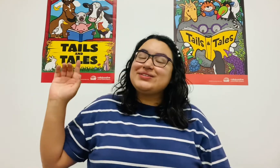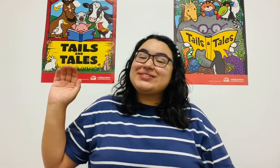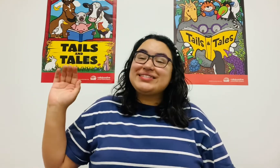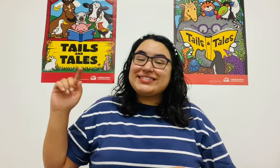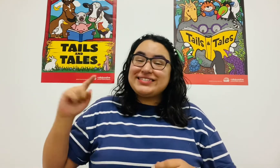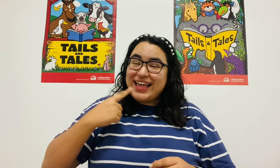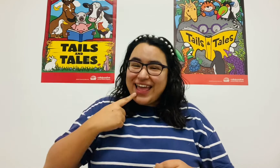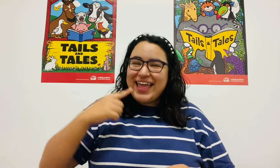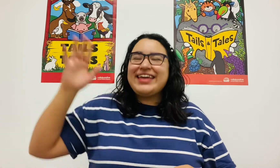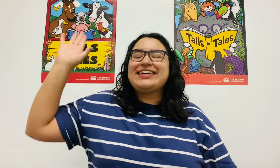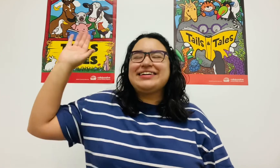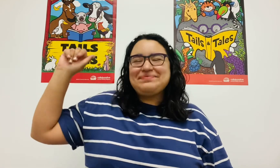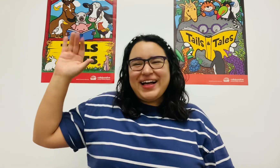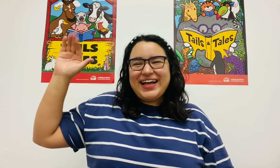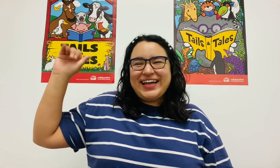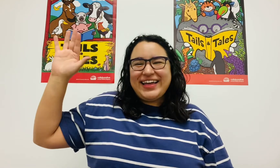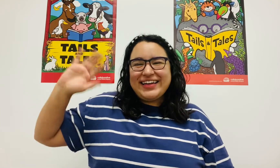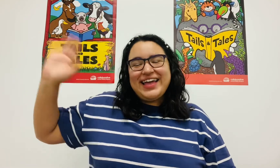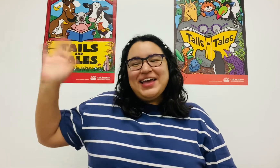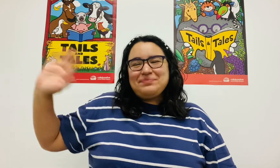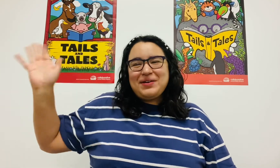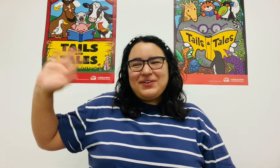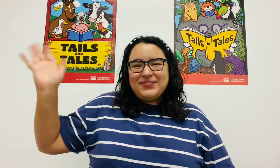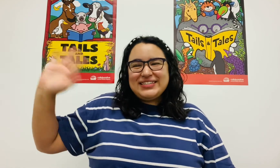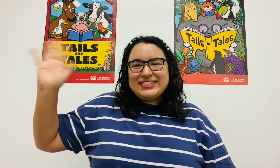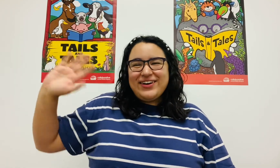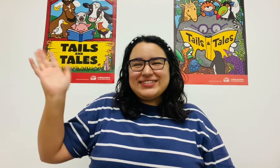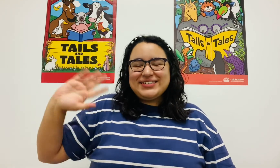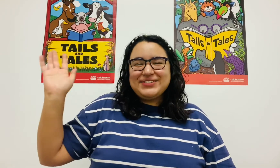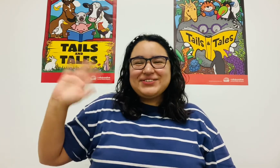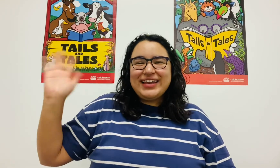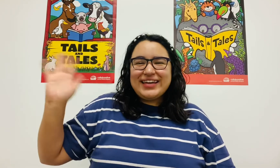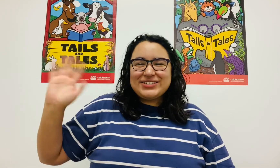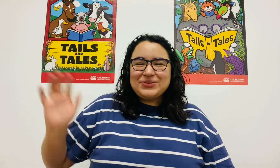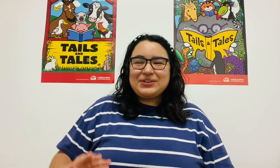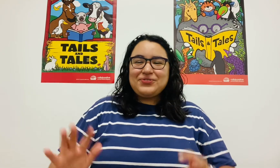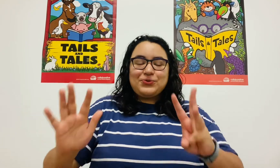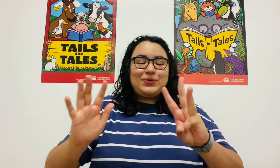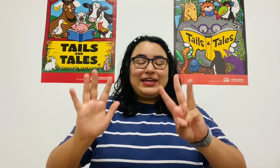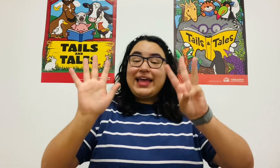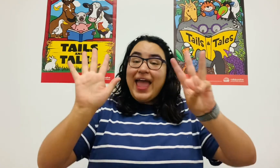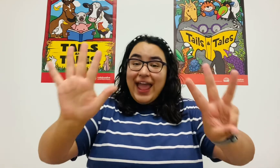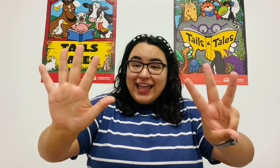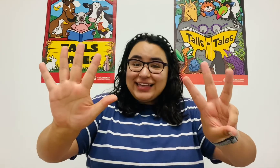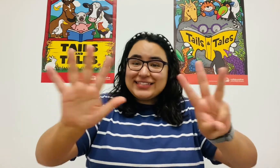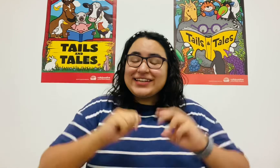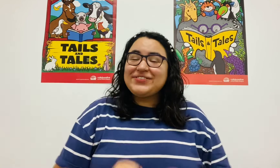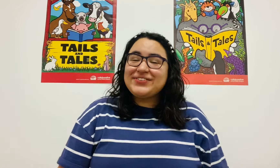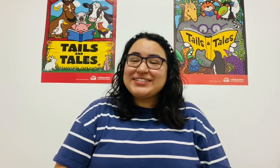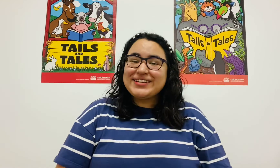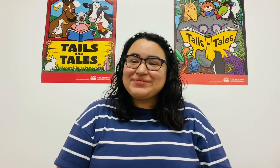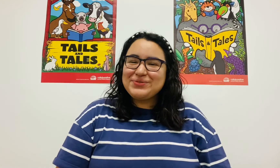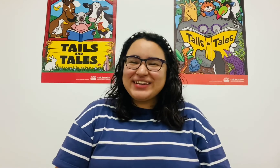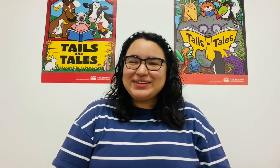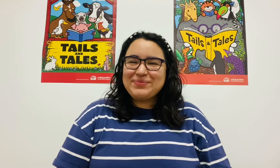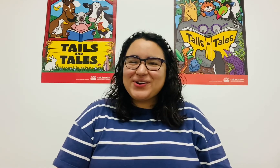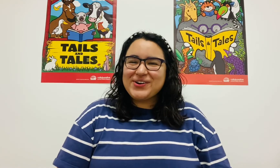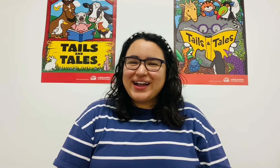say goodbye. Bye-bye, friends. I'll see you next week for week eight of our summer reading program.